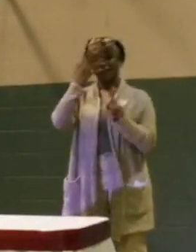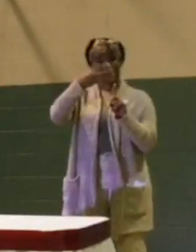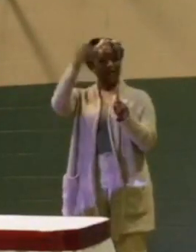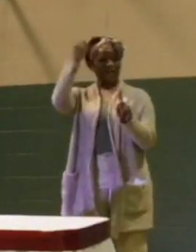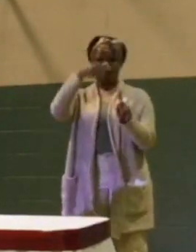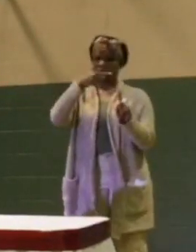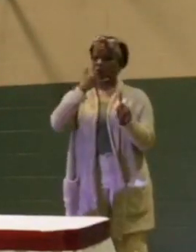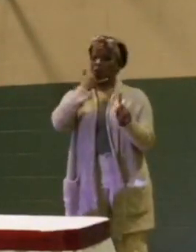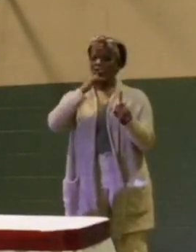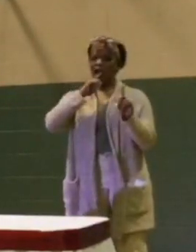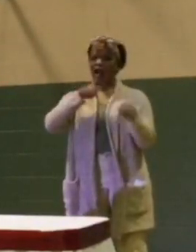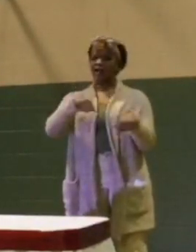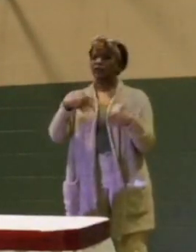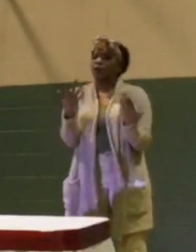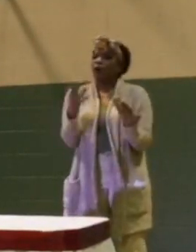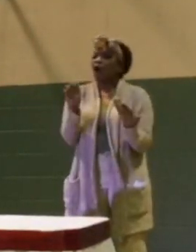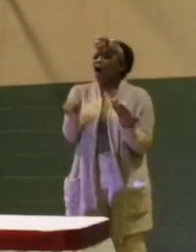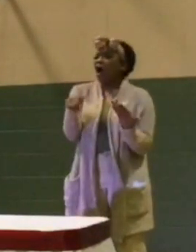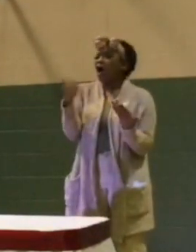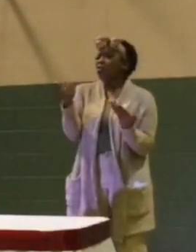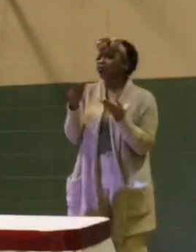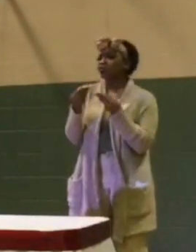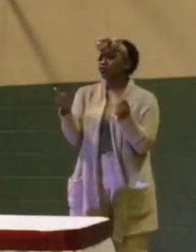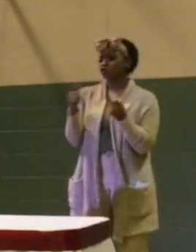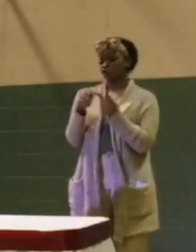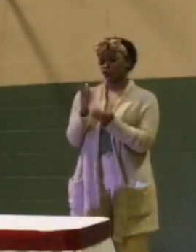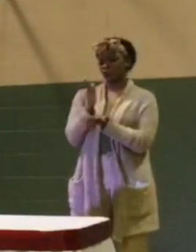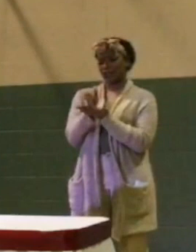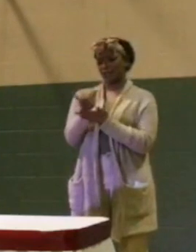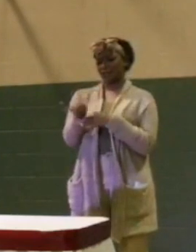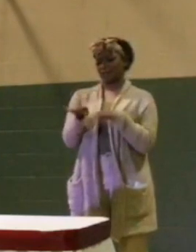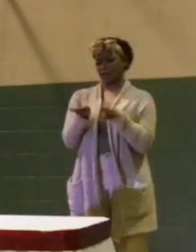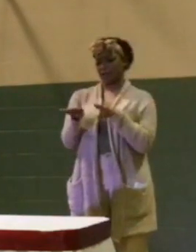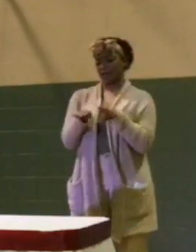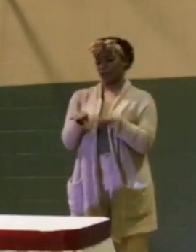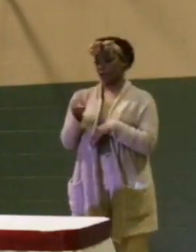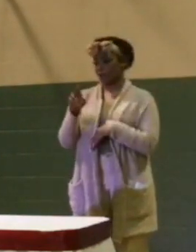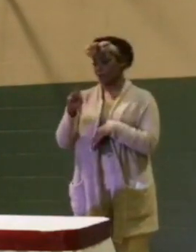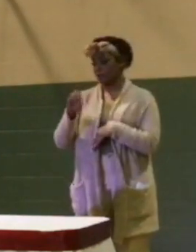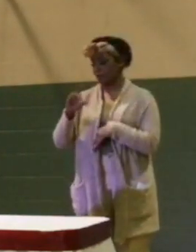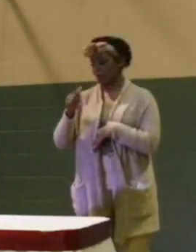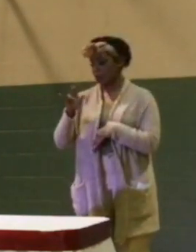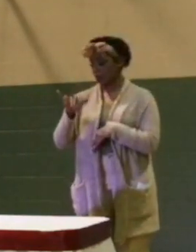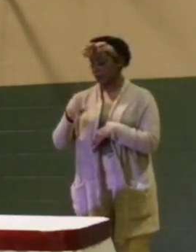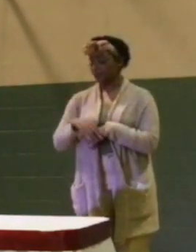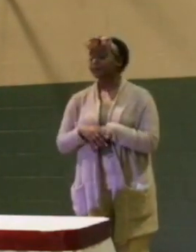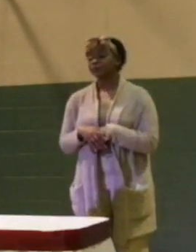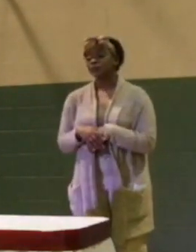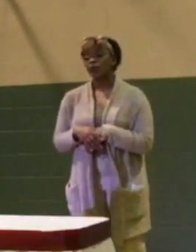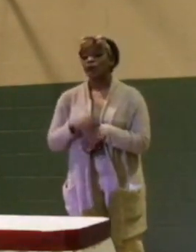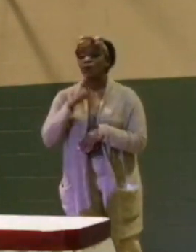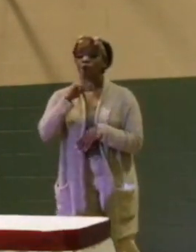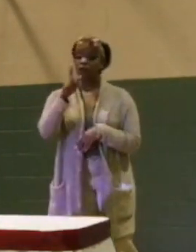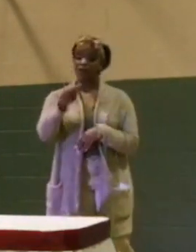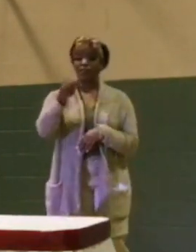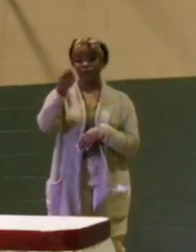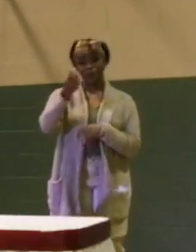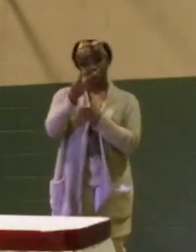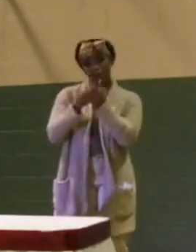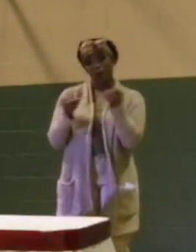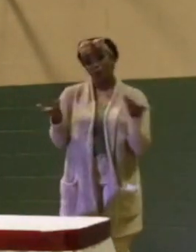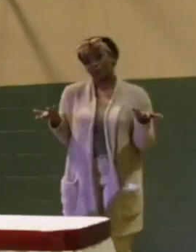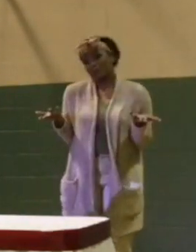solutions to stop this behavior might there be? So it's a little bit of both and you, I mean,